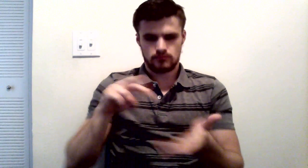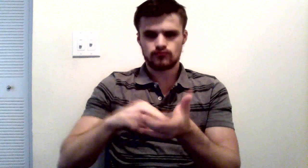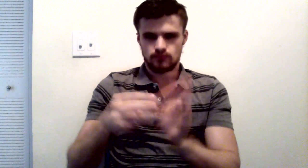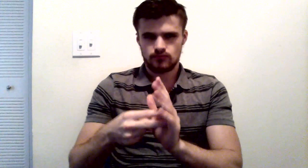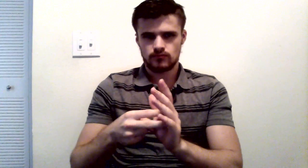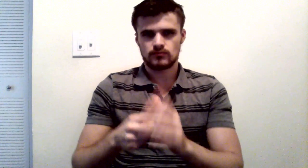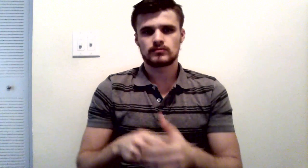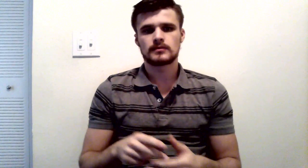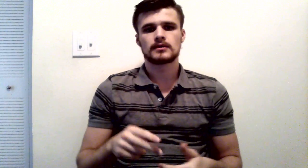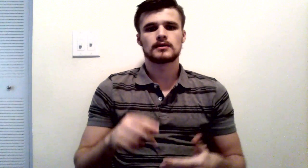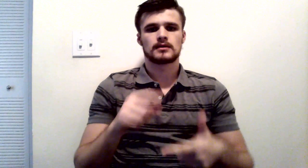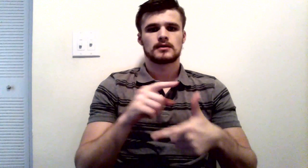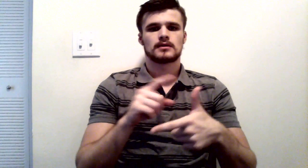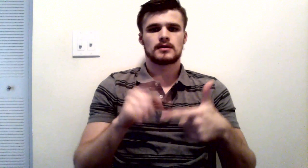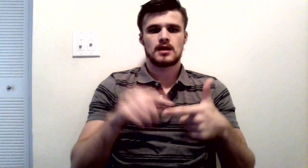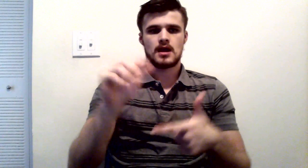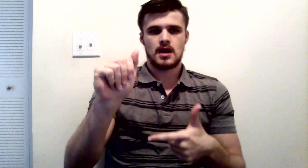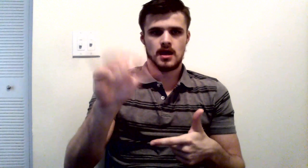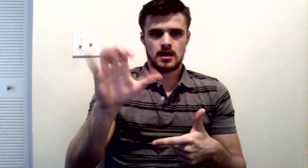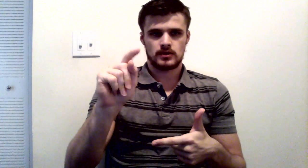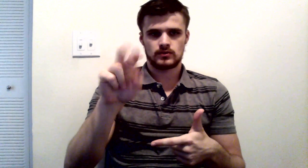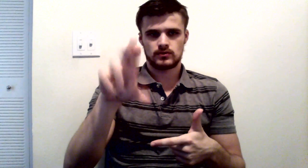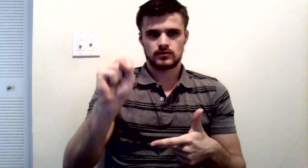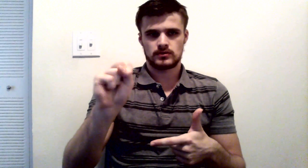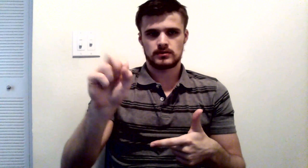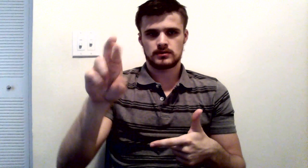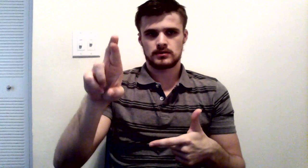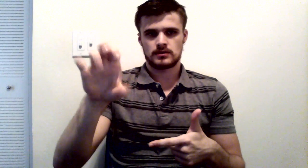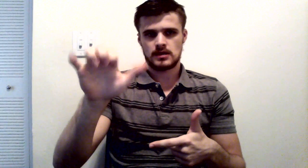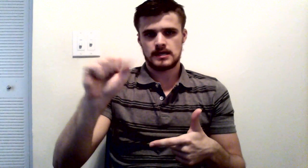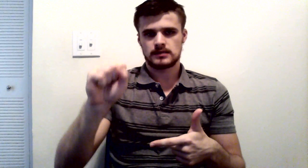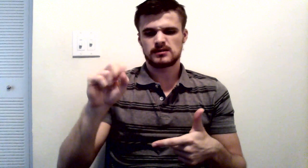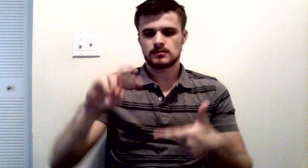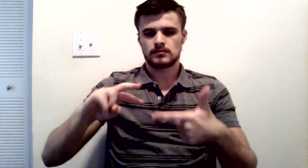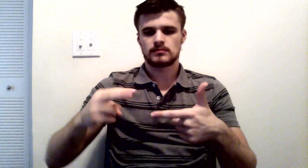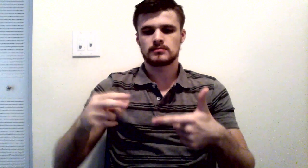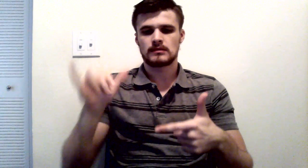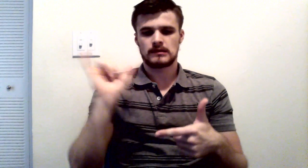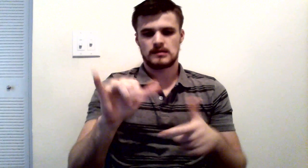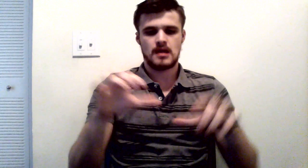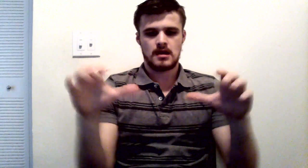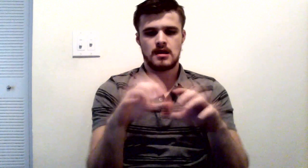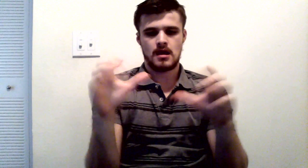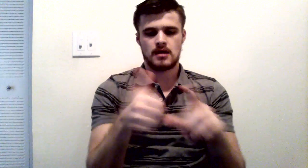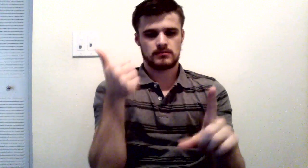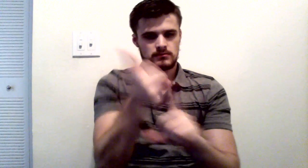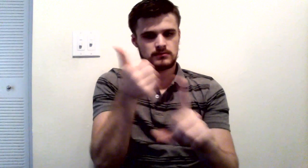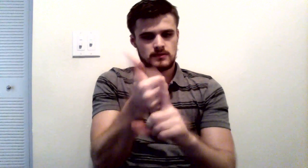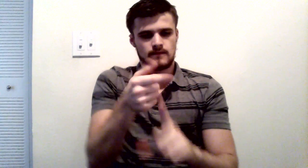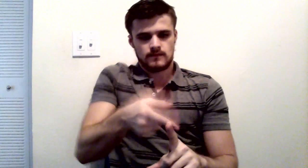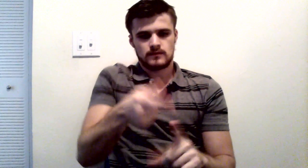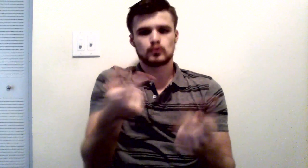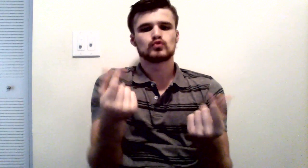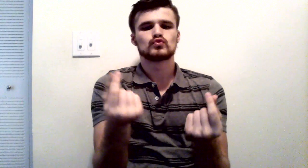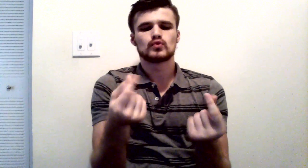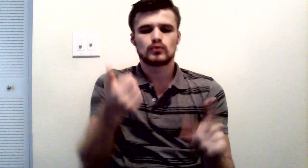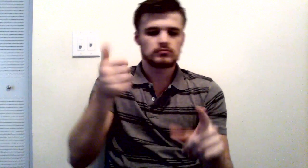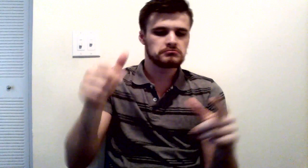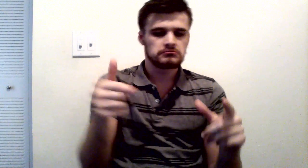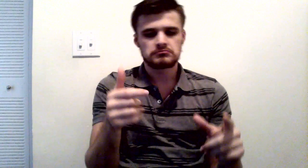Actus rea is the evil act. And essentially, so this is the criminal mind and the criminal